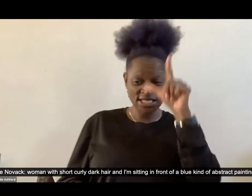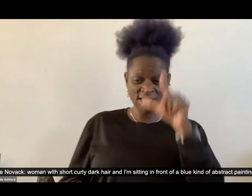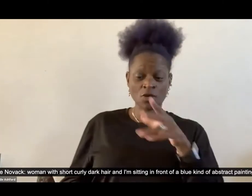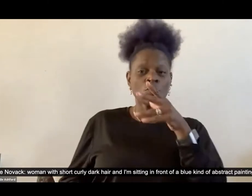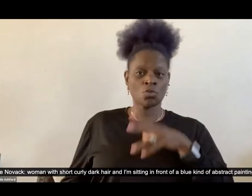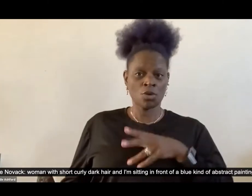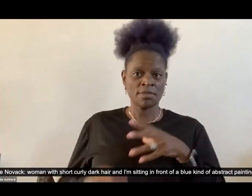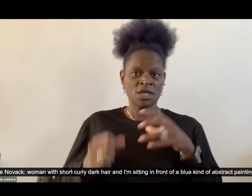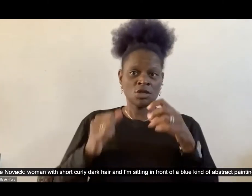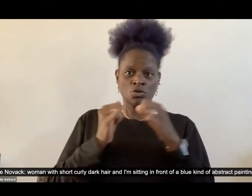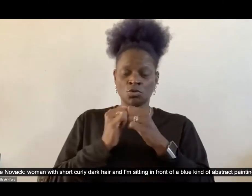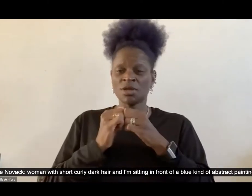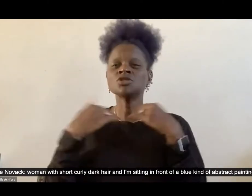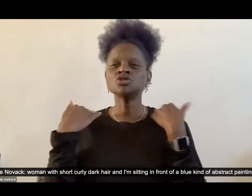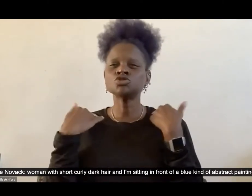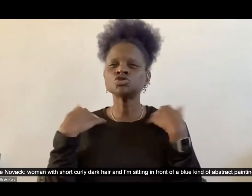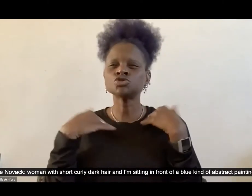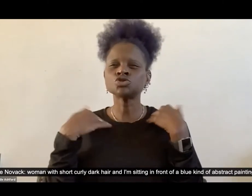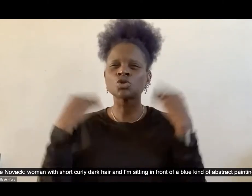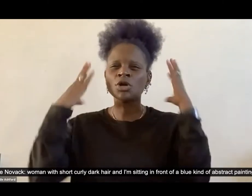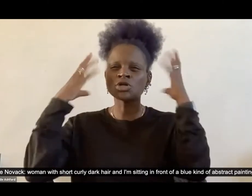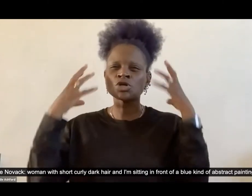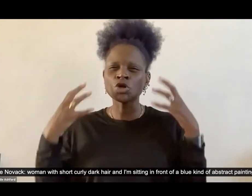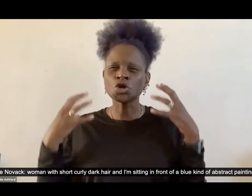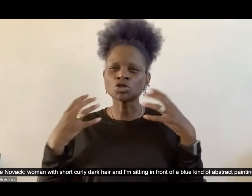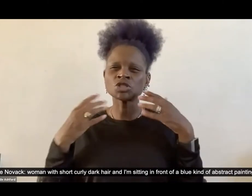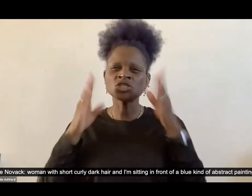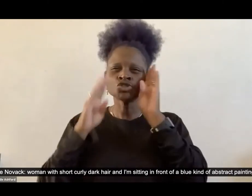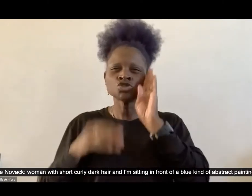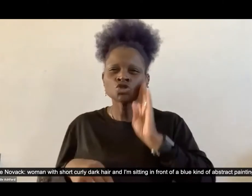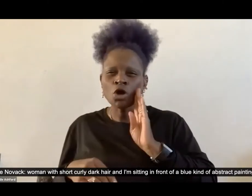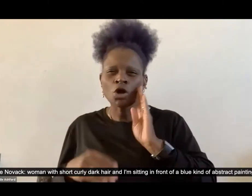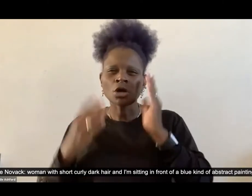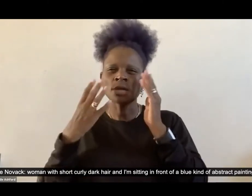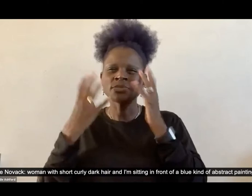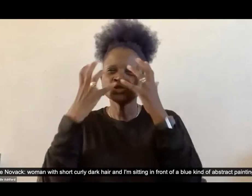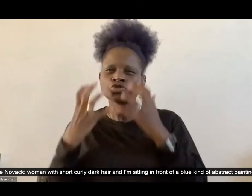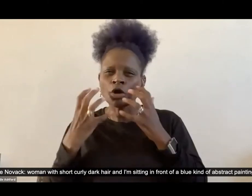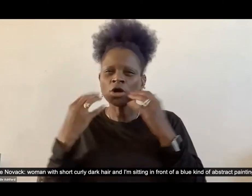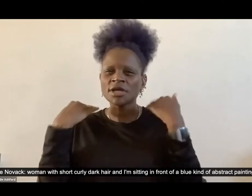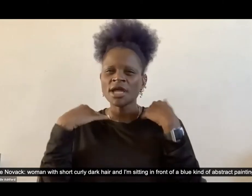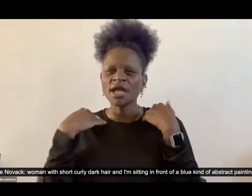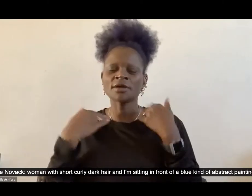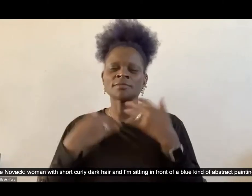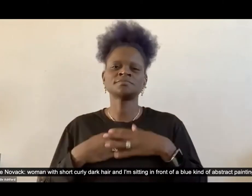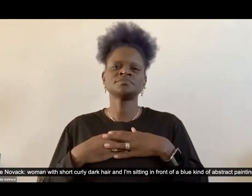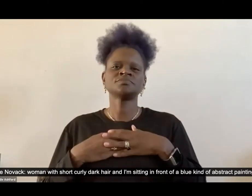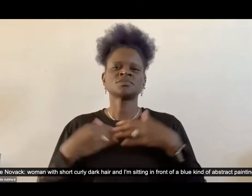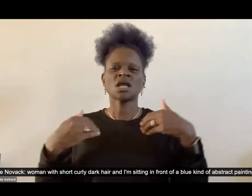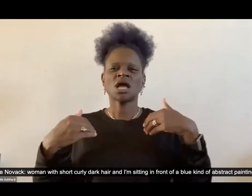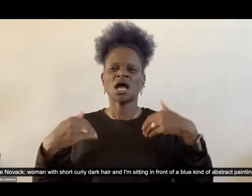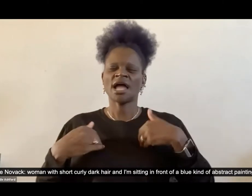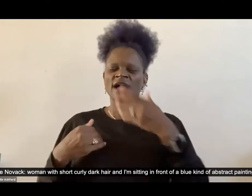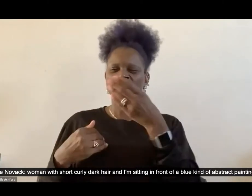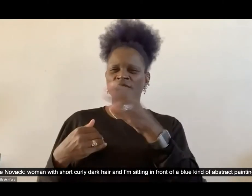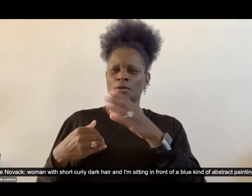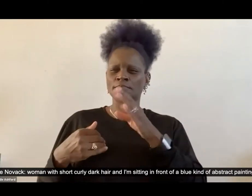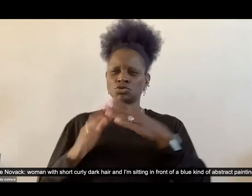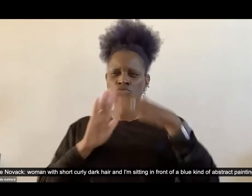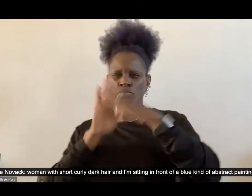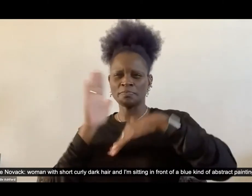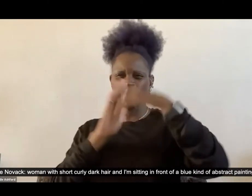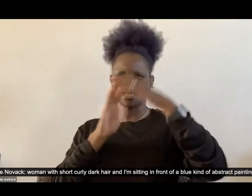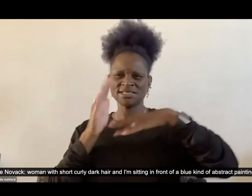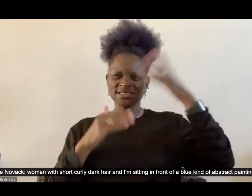um, short curly dark hair and I'm sitting in front of a, uh, blue kind of abstract painting and a white